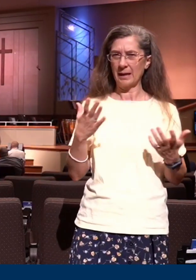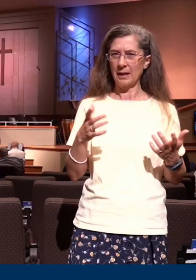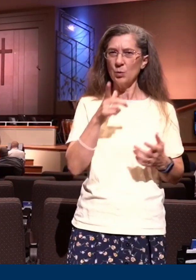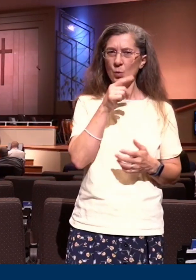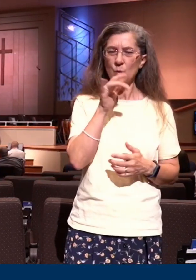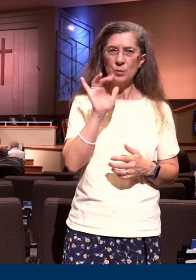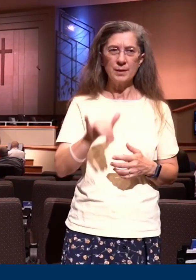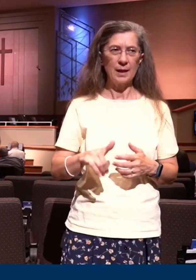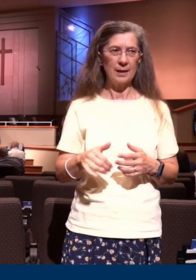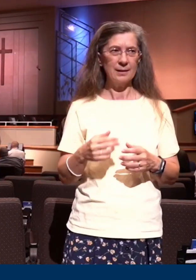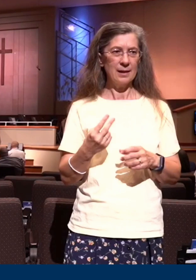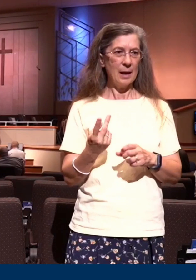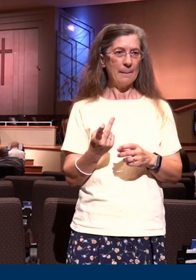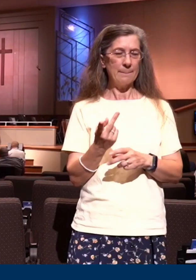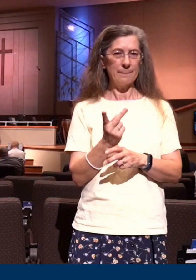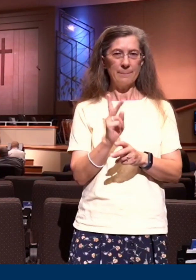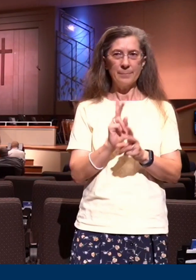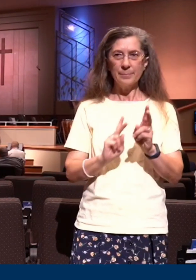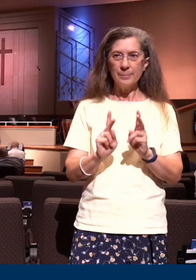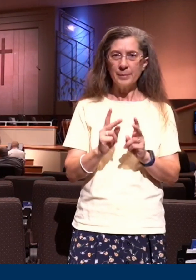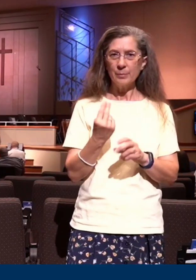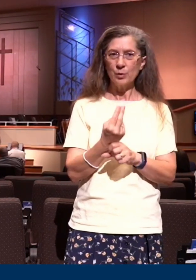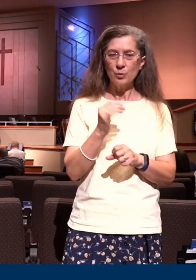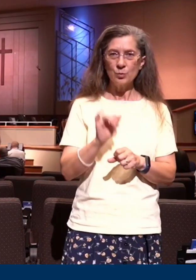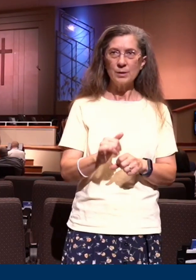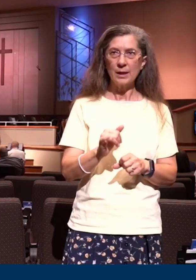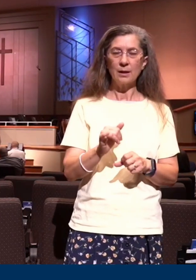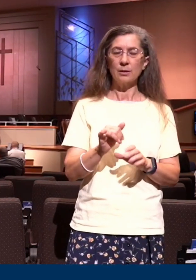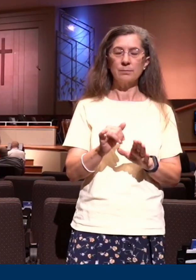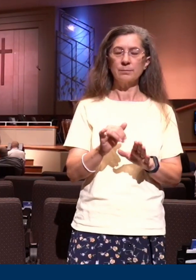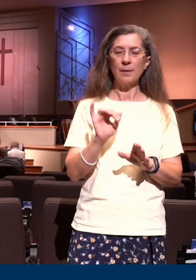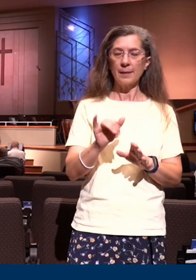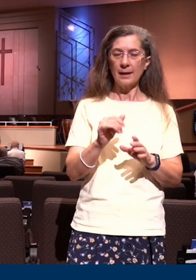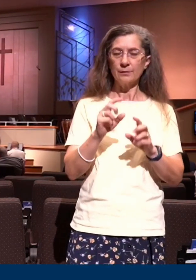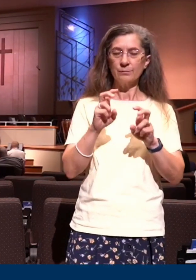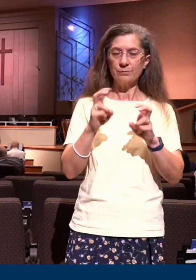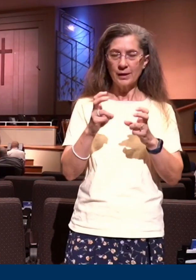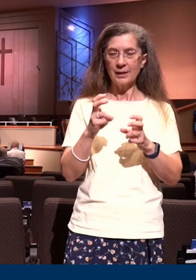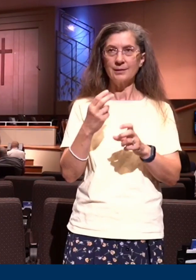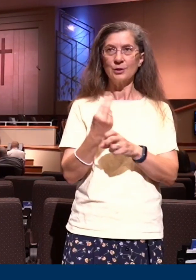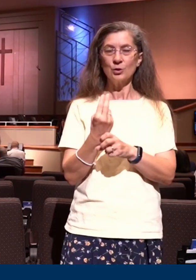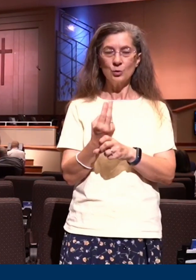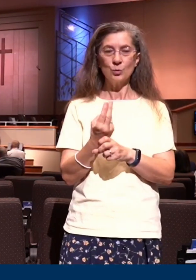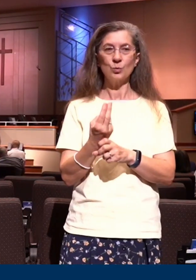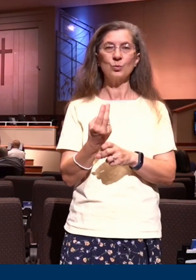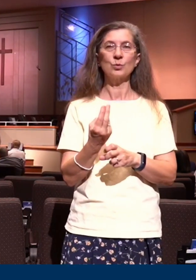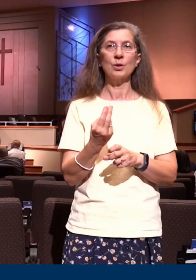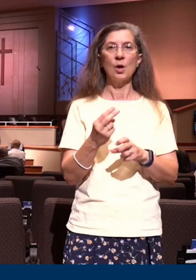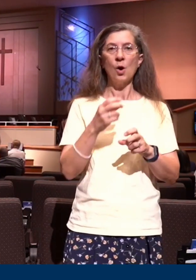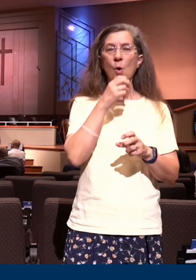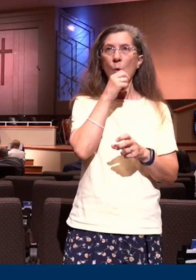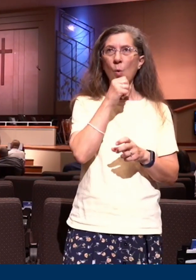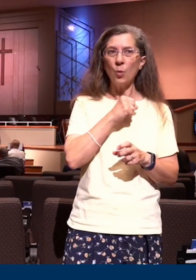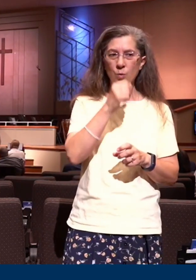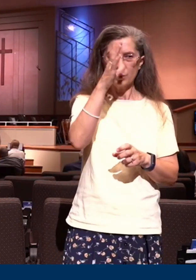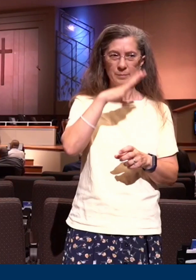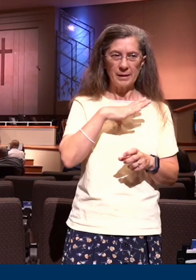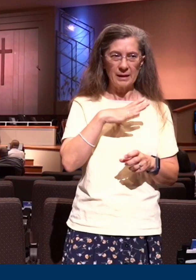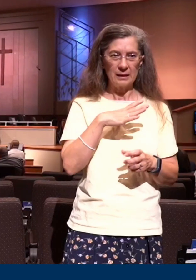is used in two other places here in chapter 6. The fact of the matter is, as we think of it, the old man,